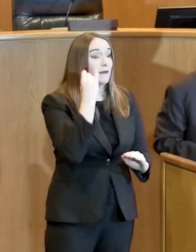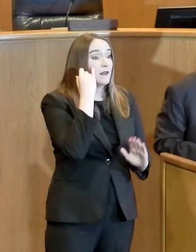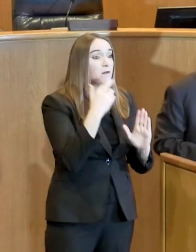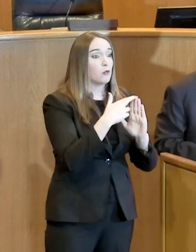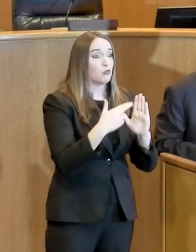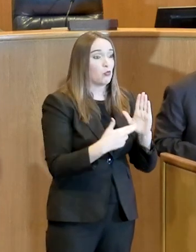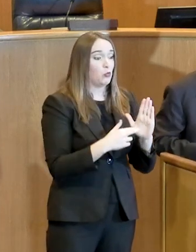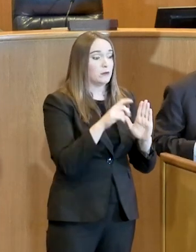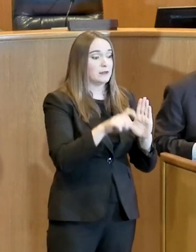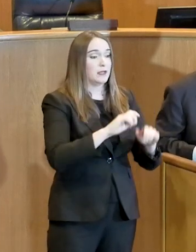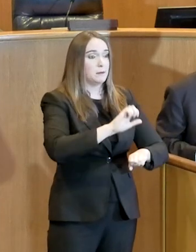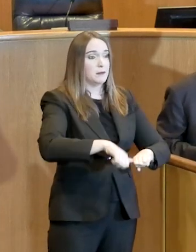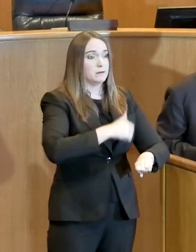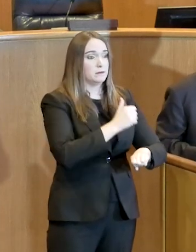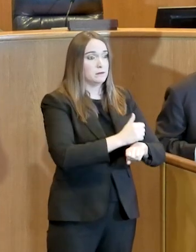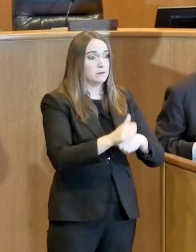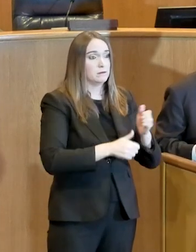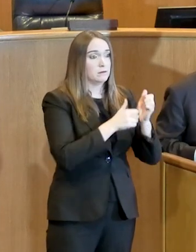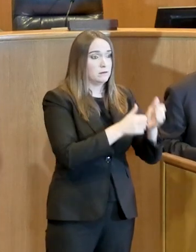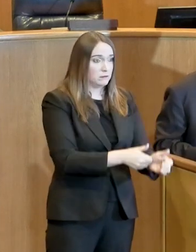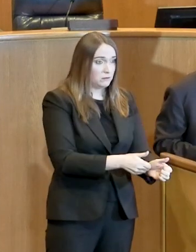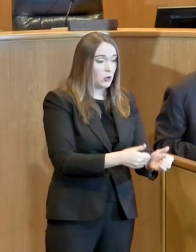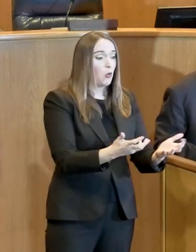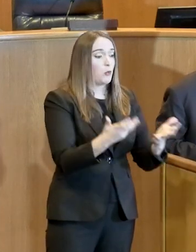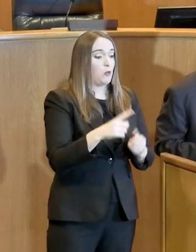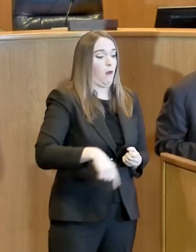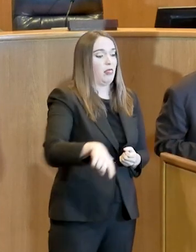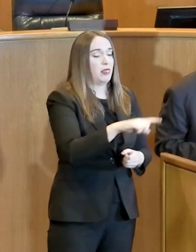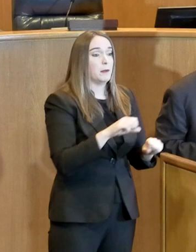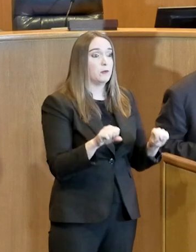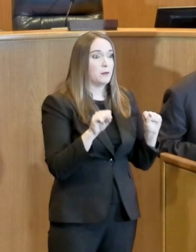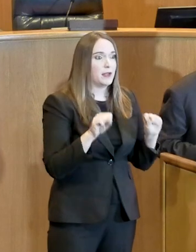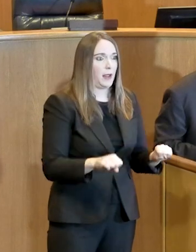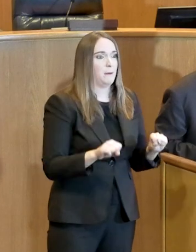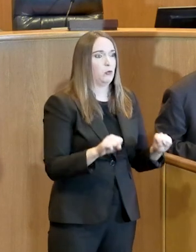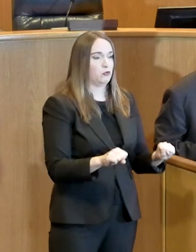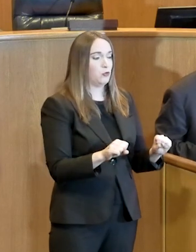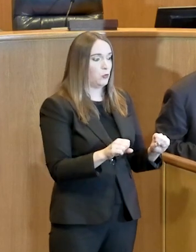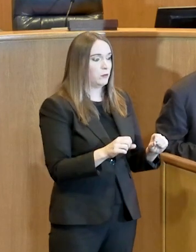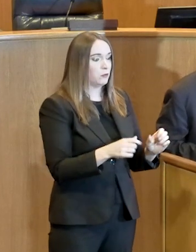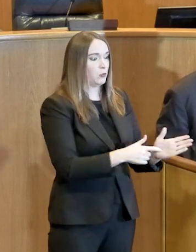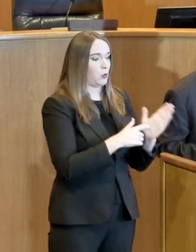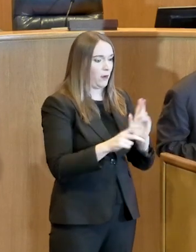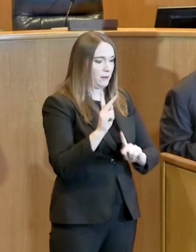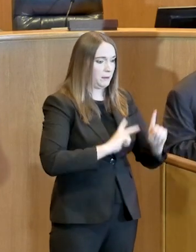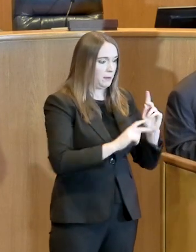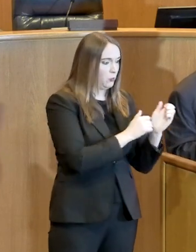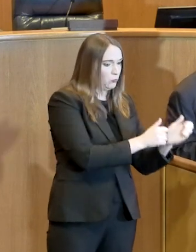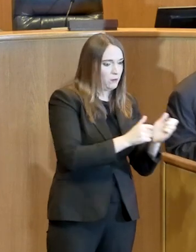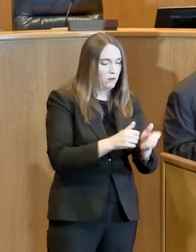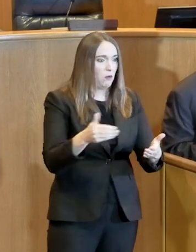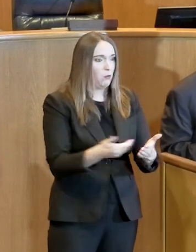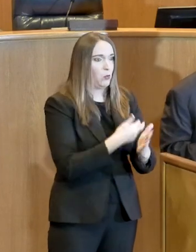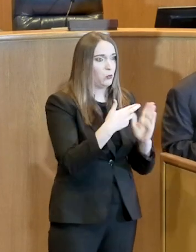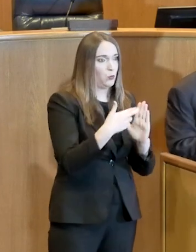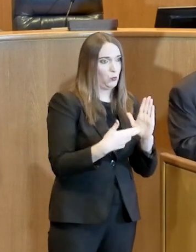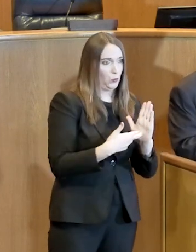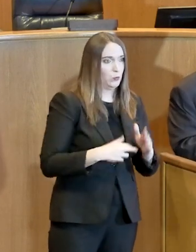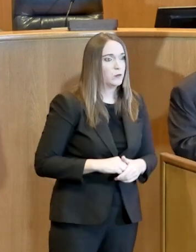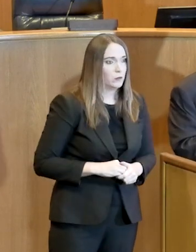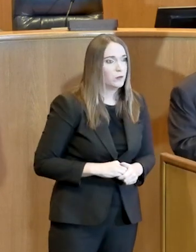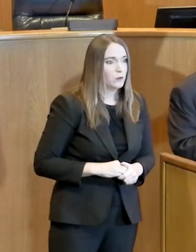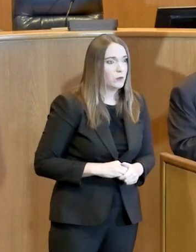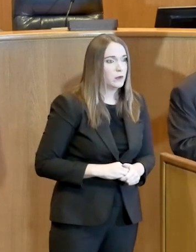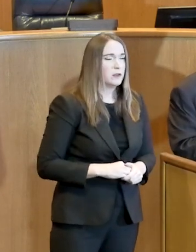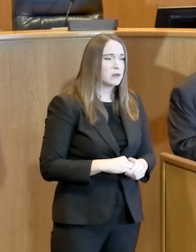changes we want to give them an opportunity, give them a time to be able to do that. So what normally will happen is we'll have that meeting just